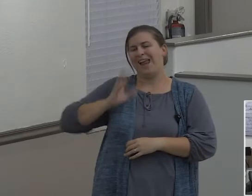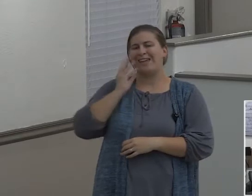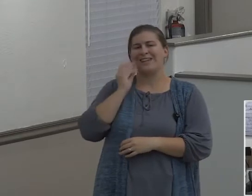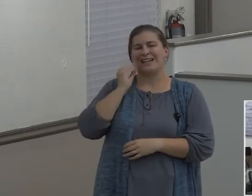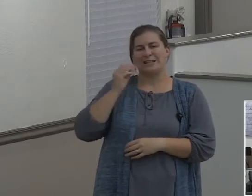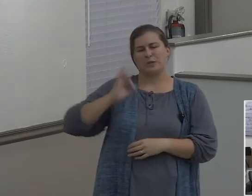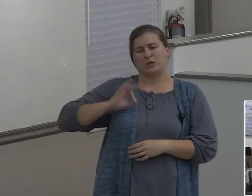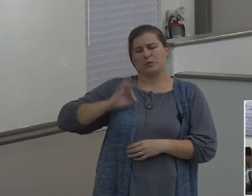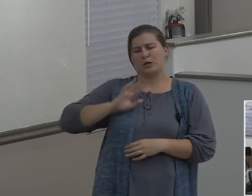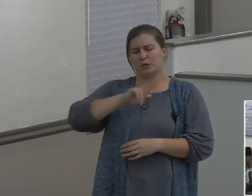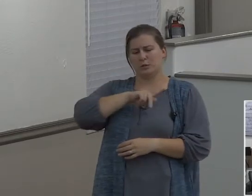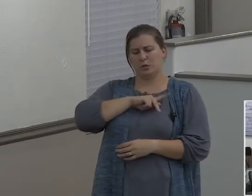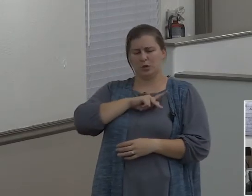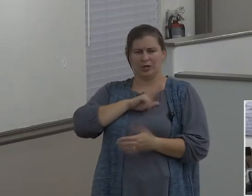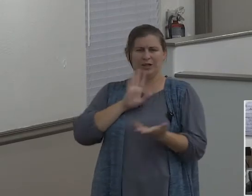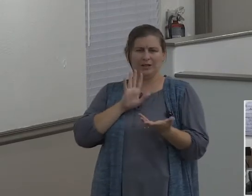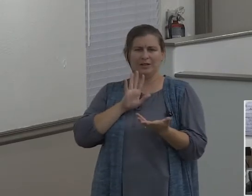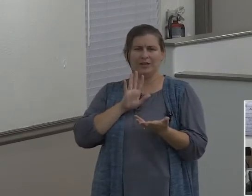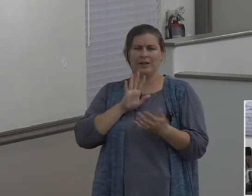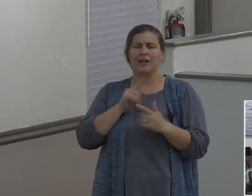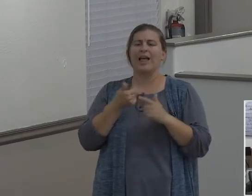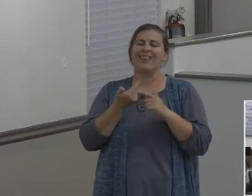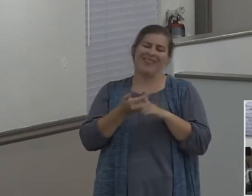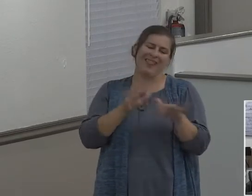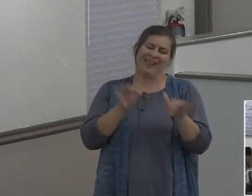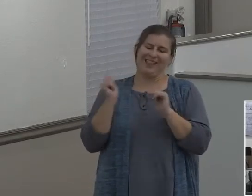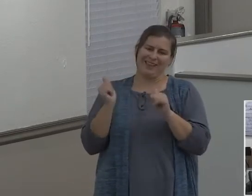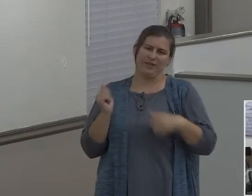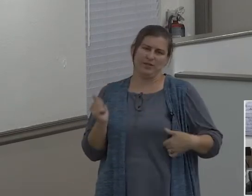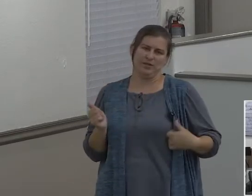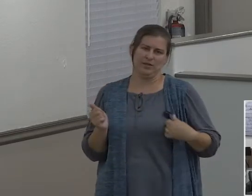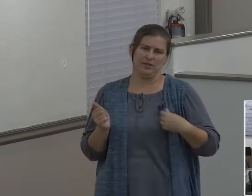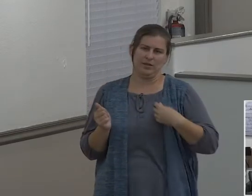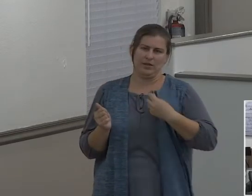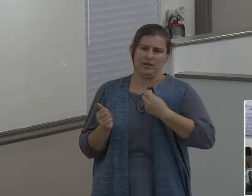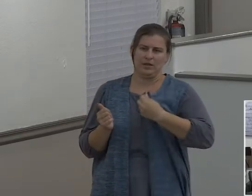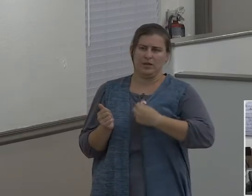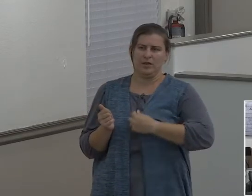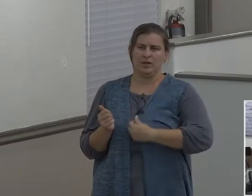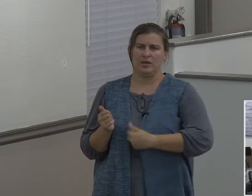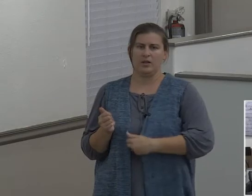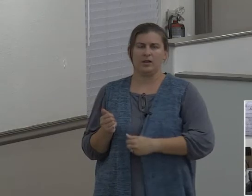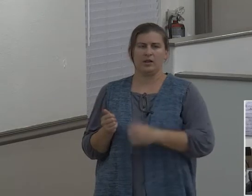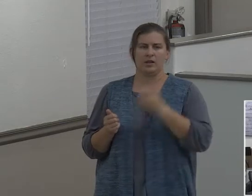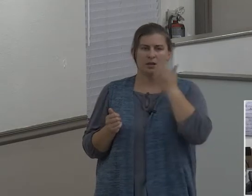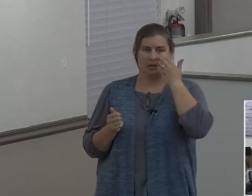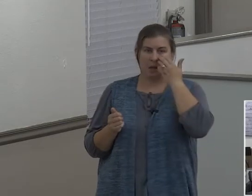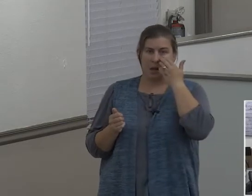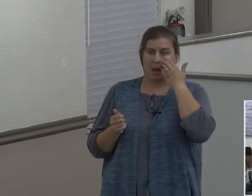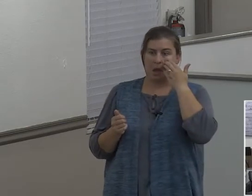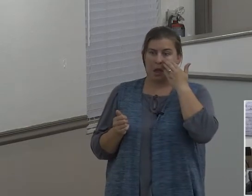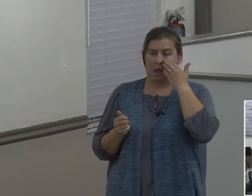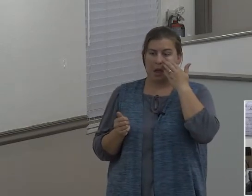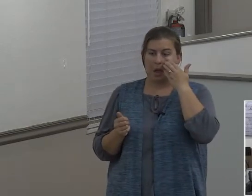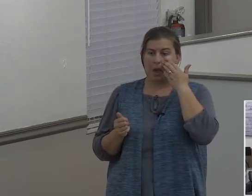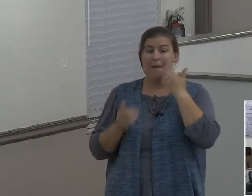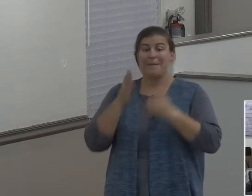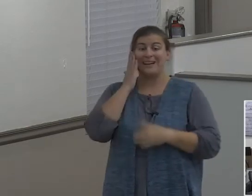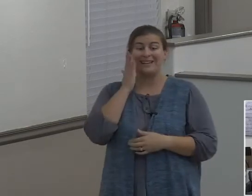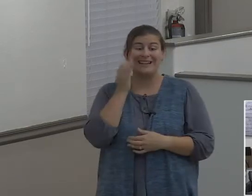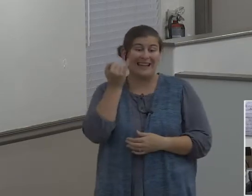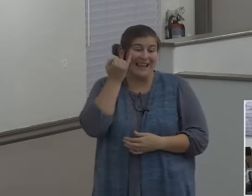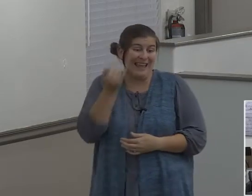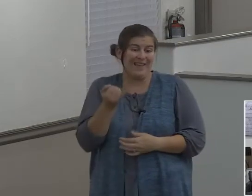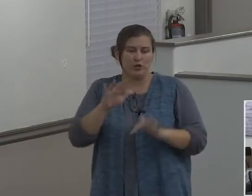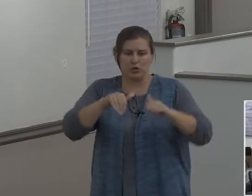benefit for themselves. But you let their sinful desires and their lusts get challenged, or